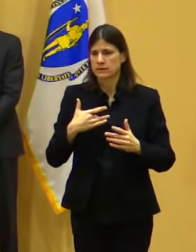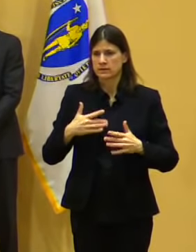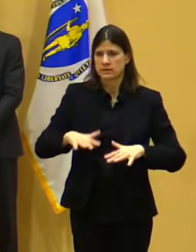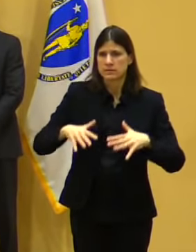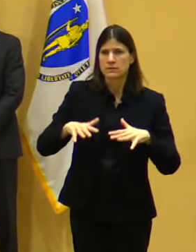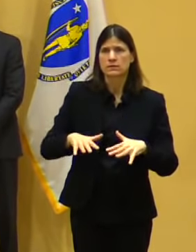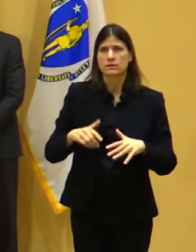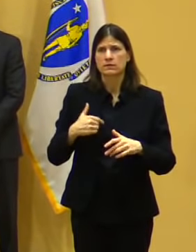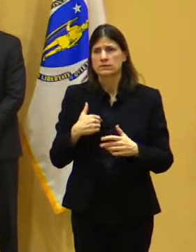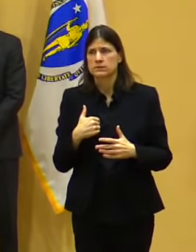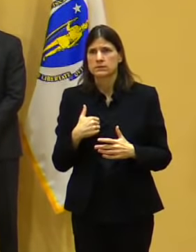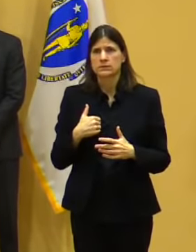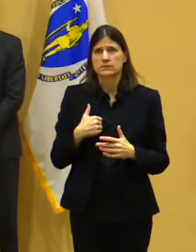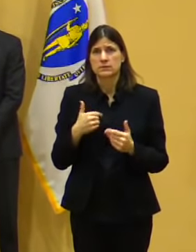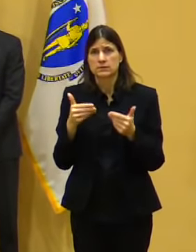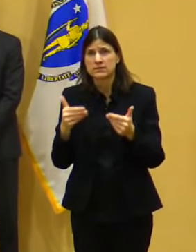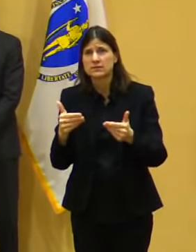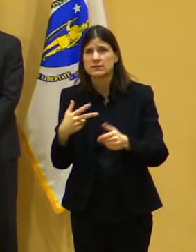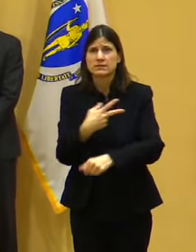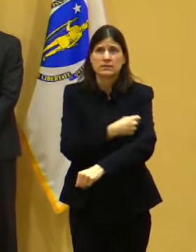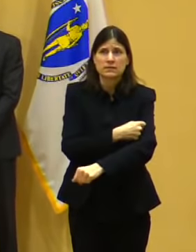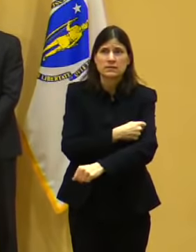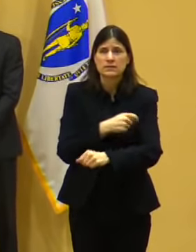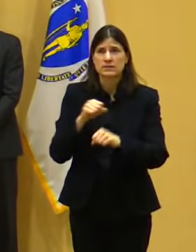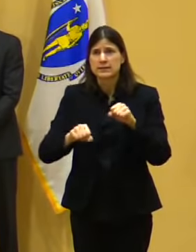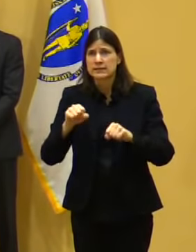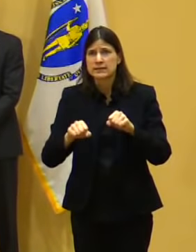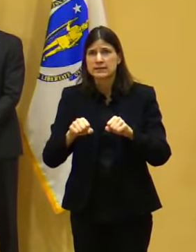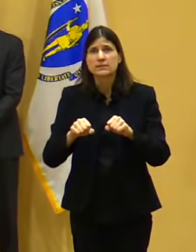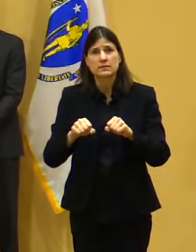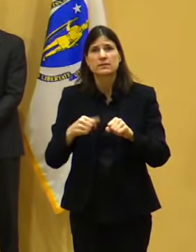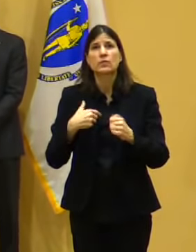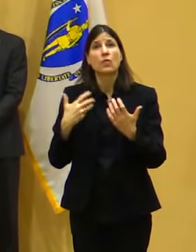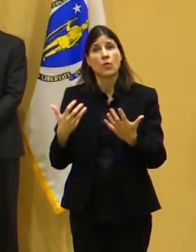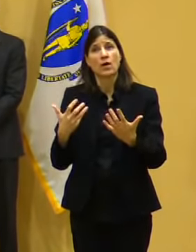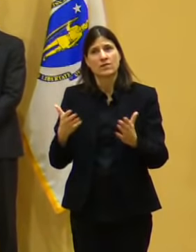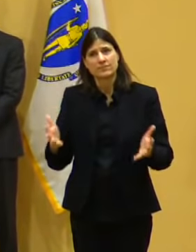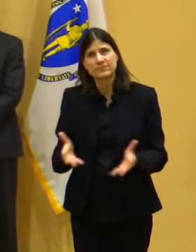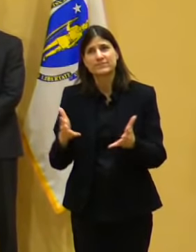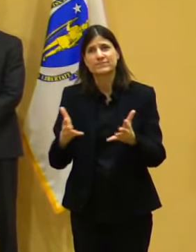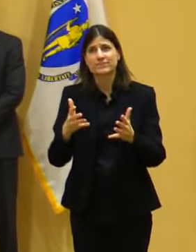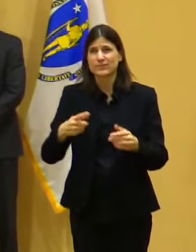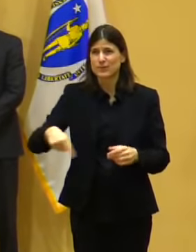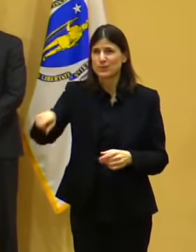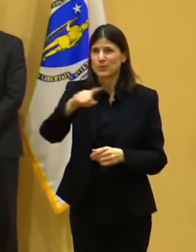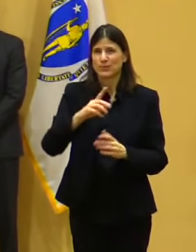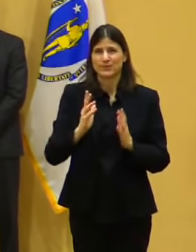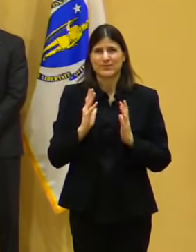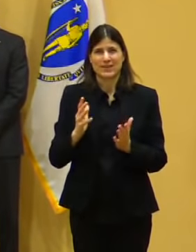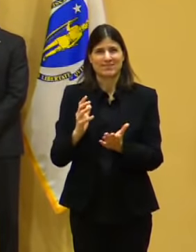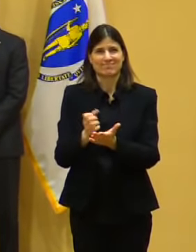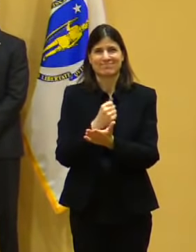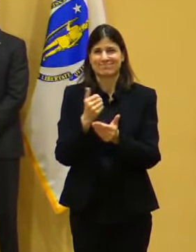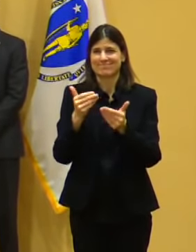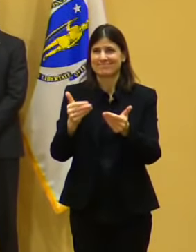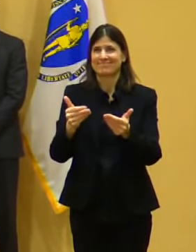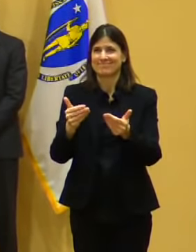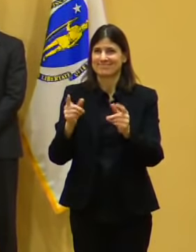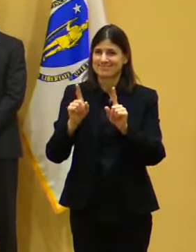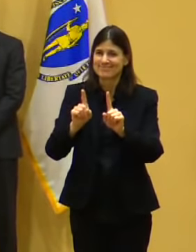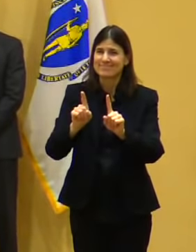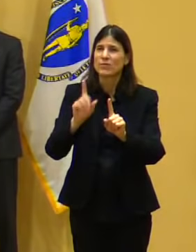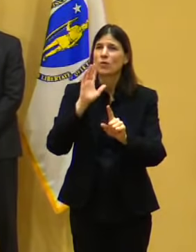We're trying to be that trusted voice to say, you will get your vaccination if you want it, to step back, relax,